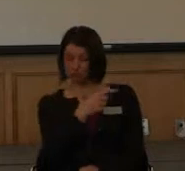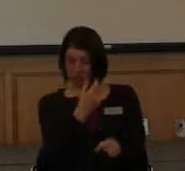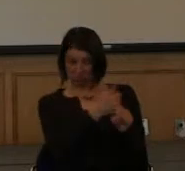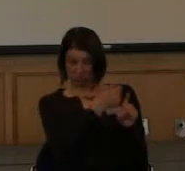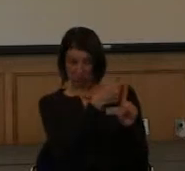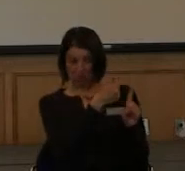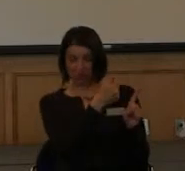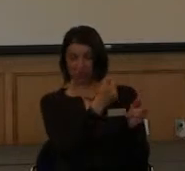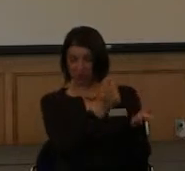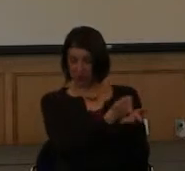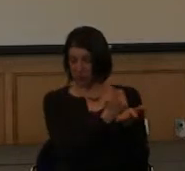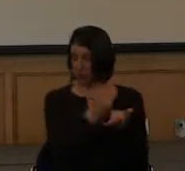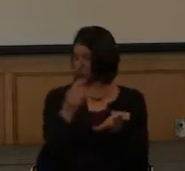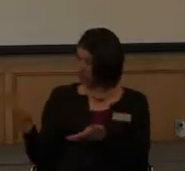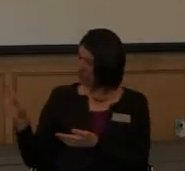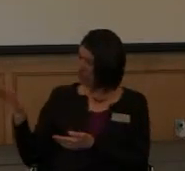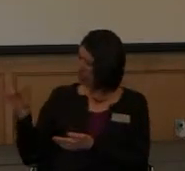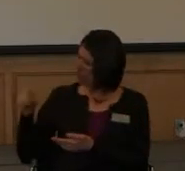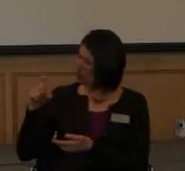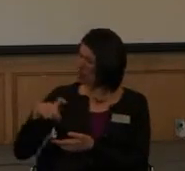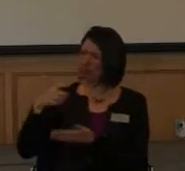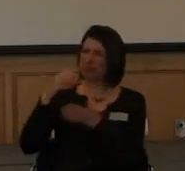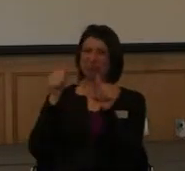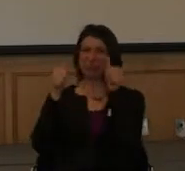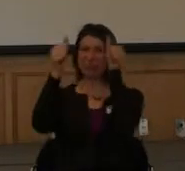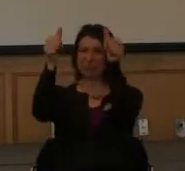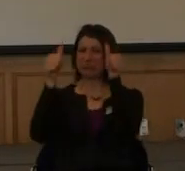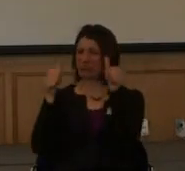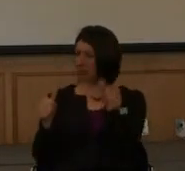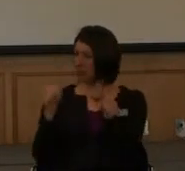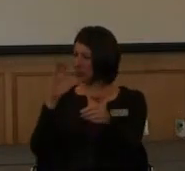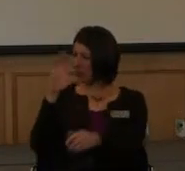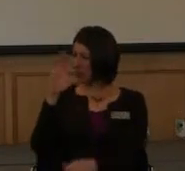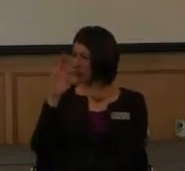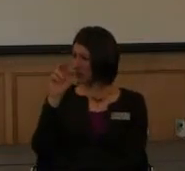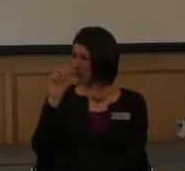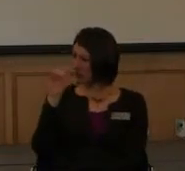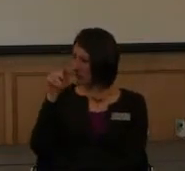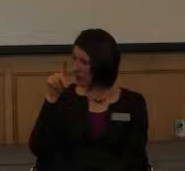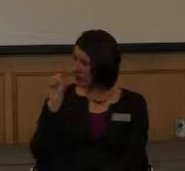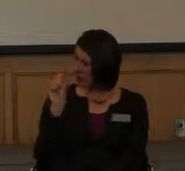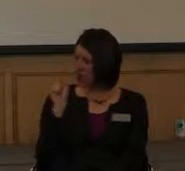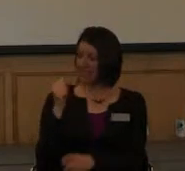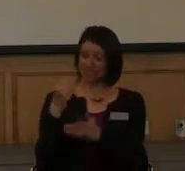So she advised me, you know, put an app on Craigslist. And it was, it was a pretty good thing.